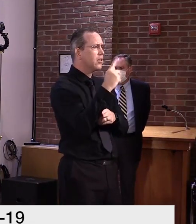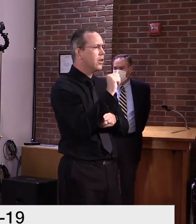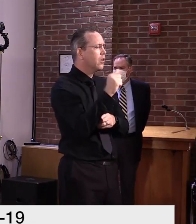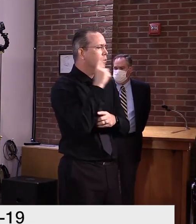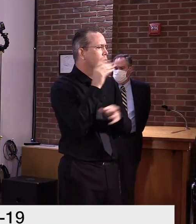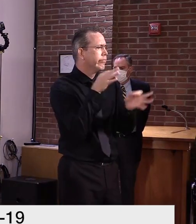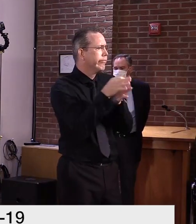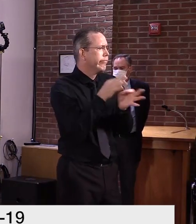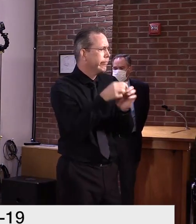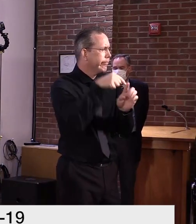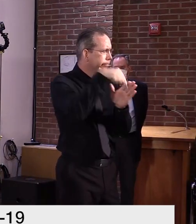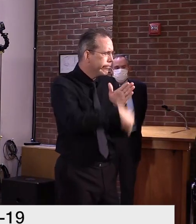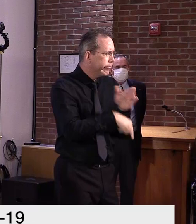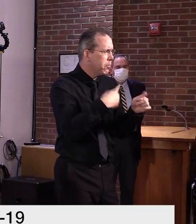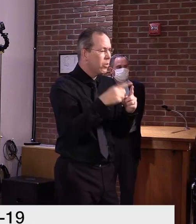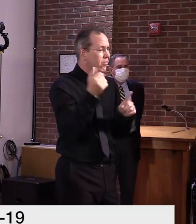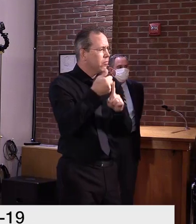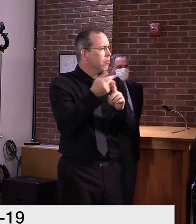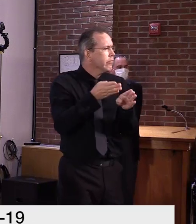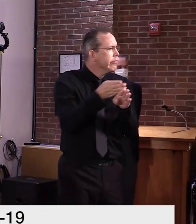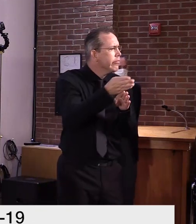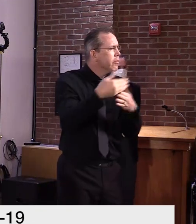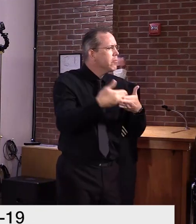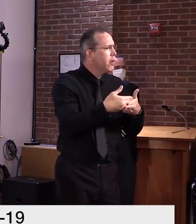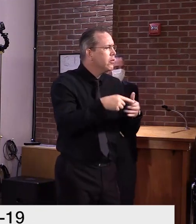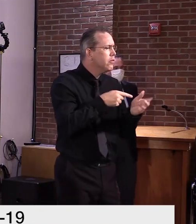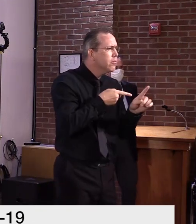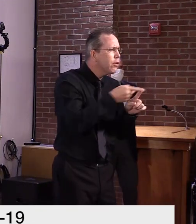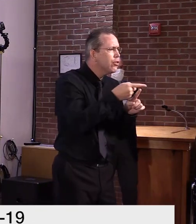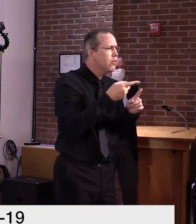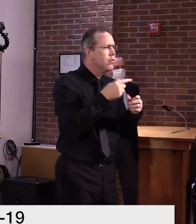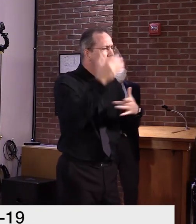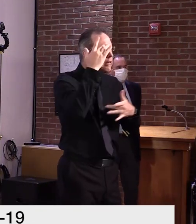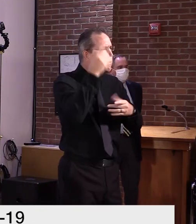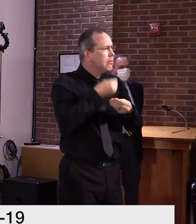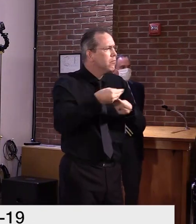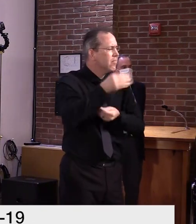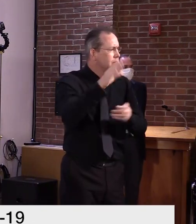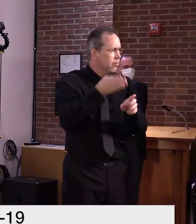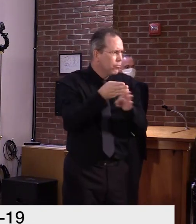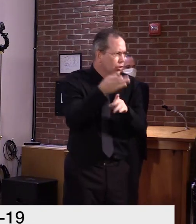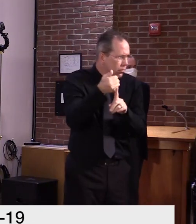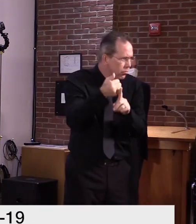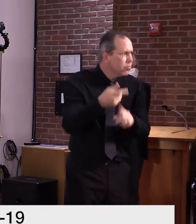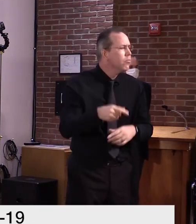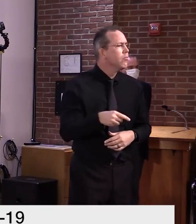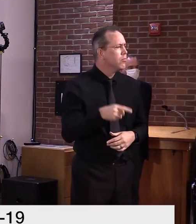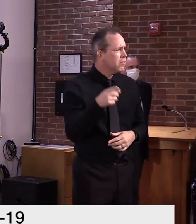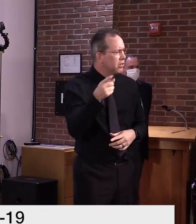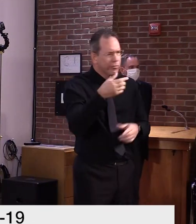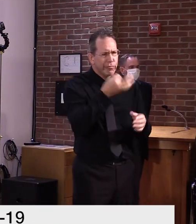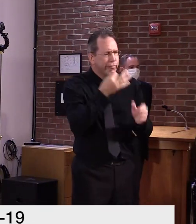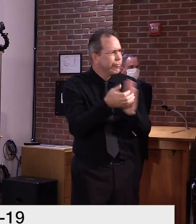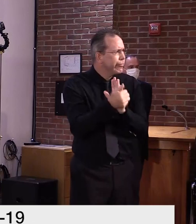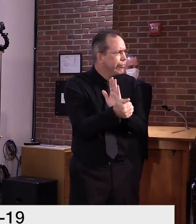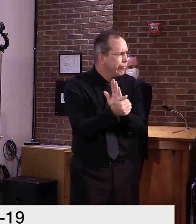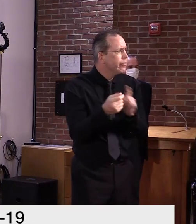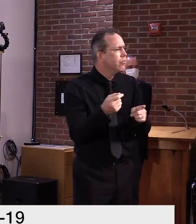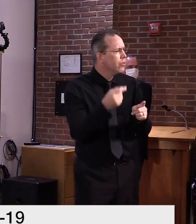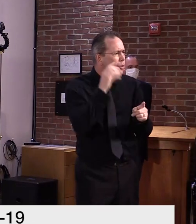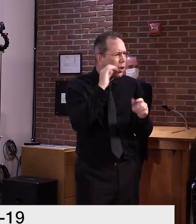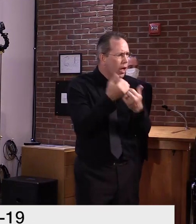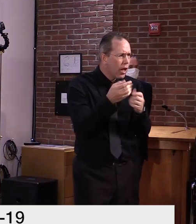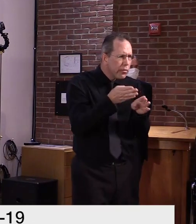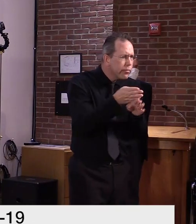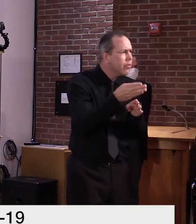child care centers, and other group settings for kids. He's a pediatric infectious disease specialist. His editorial in